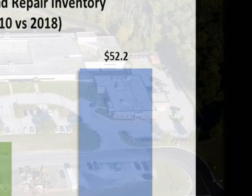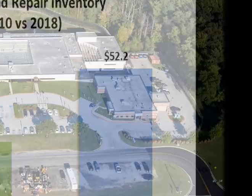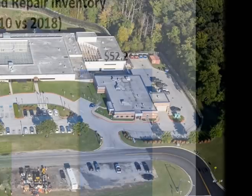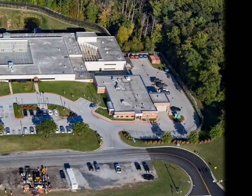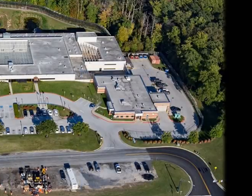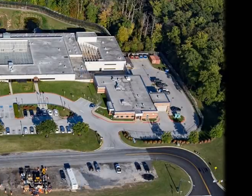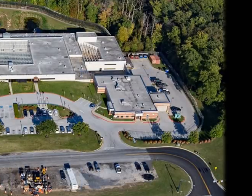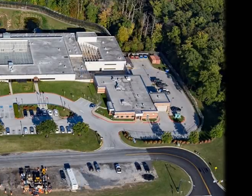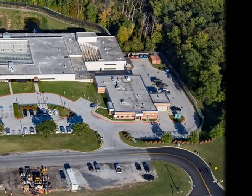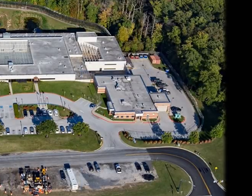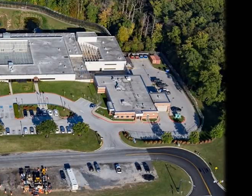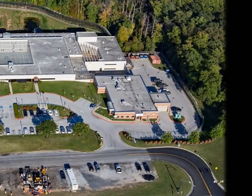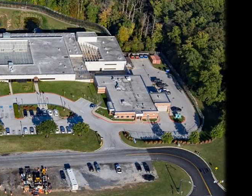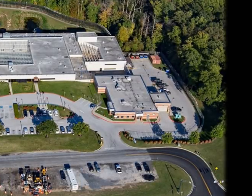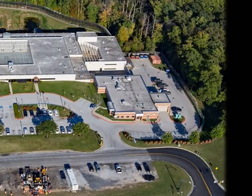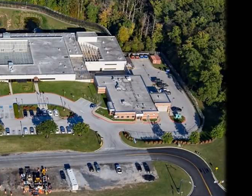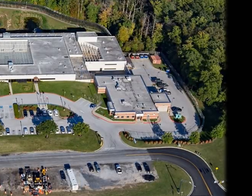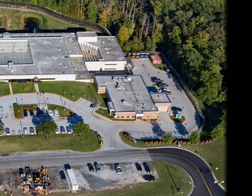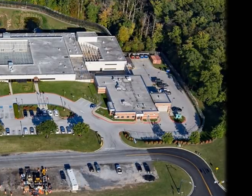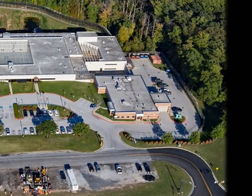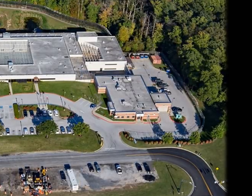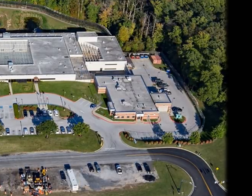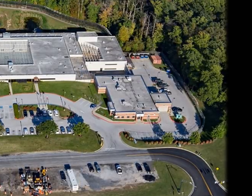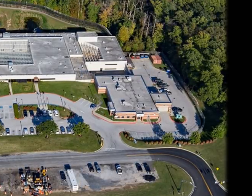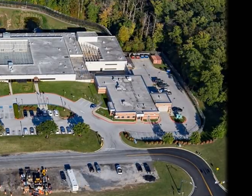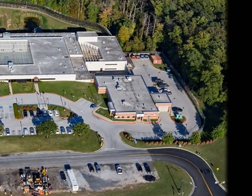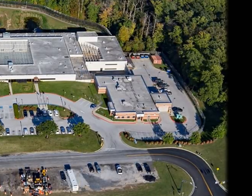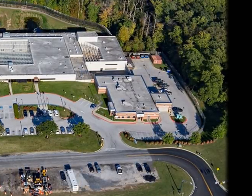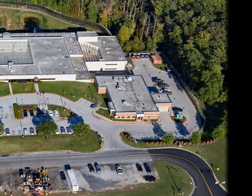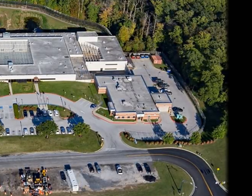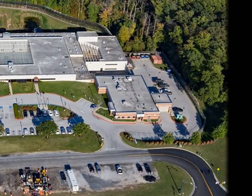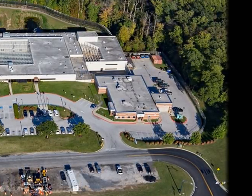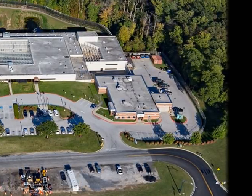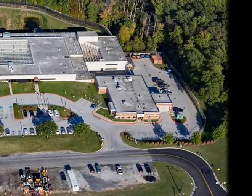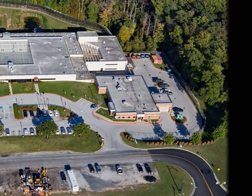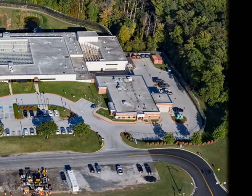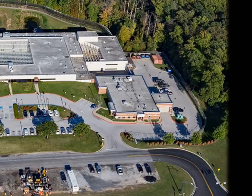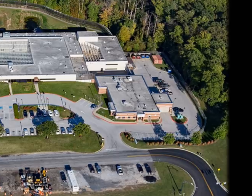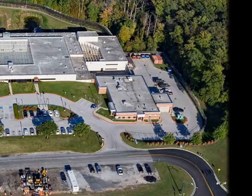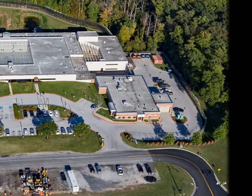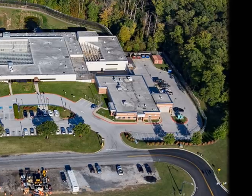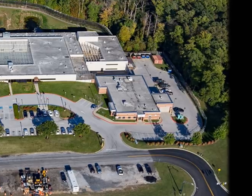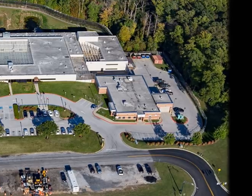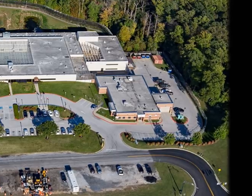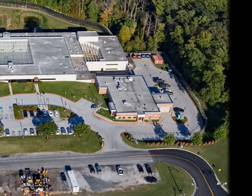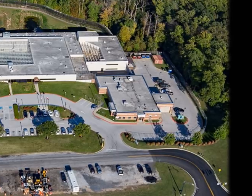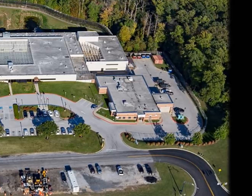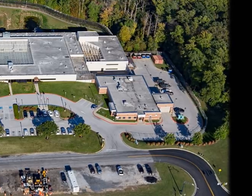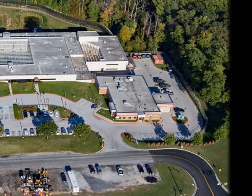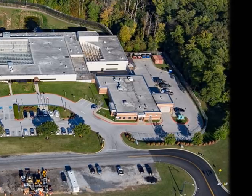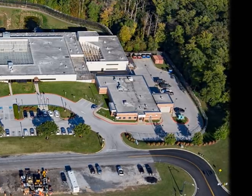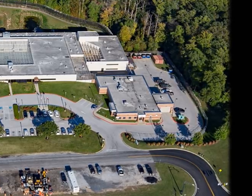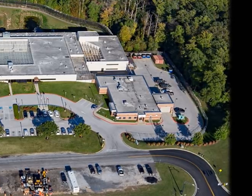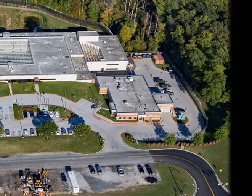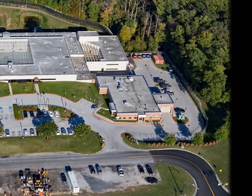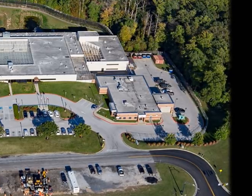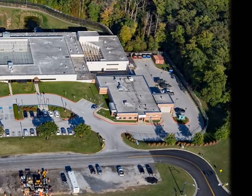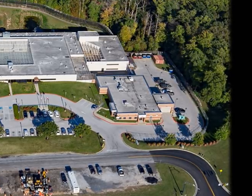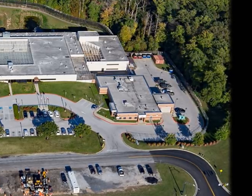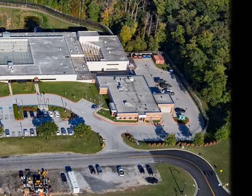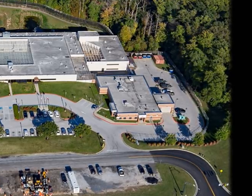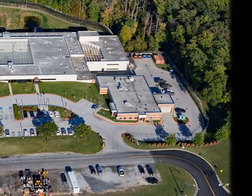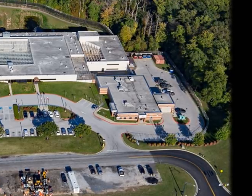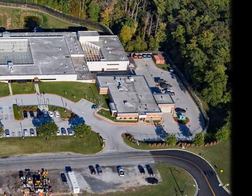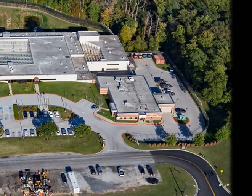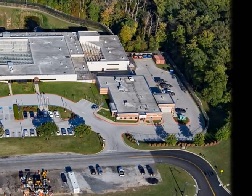And our detention center, built in 1982, has multiple security, regulatory, and operational issues